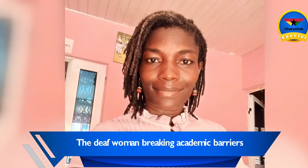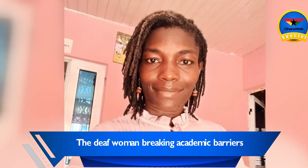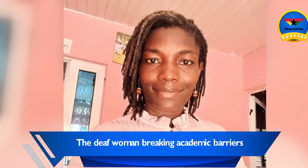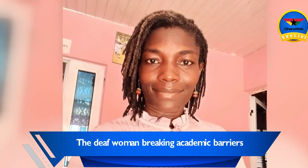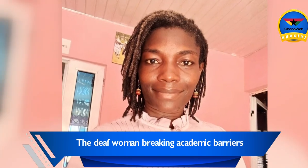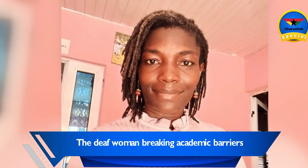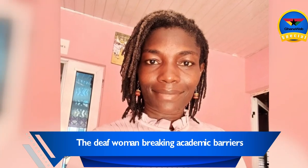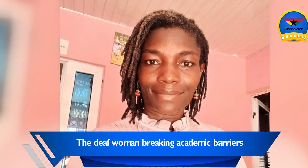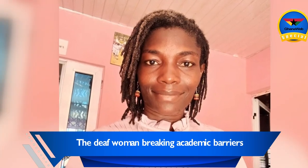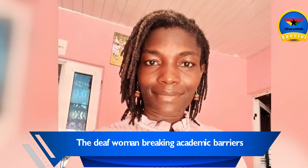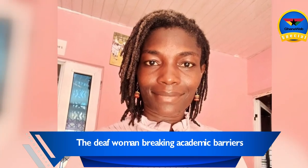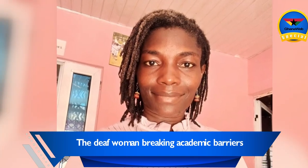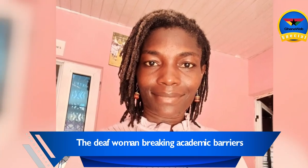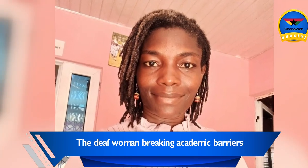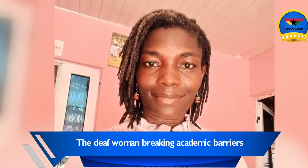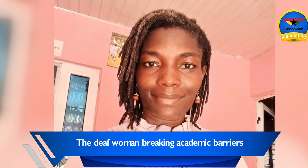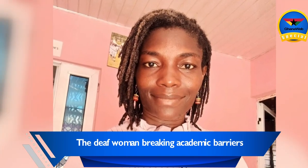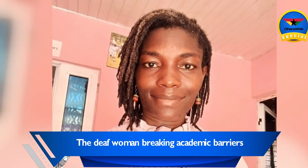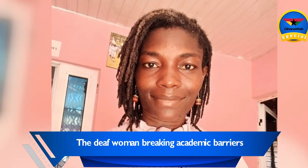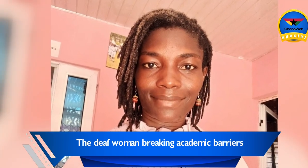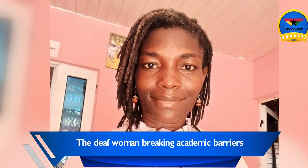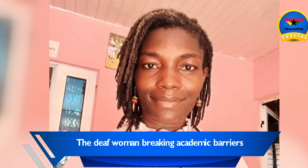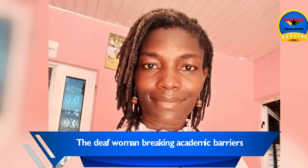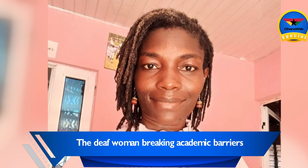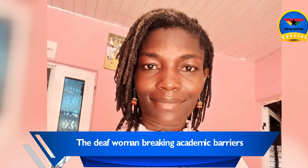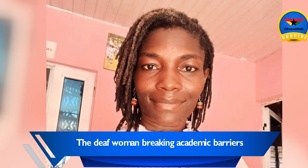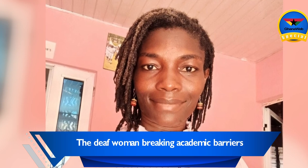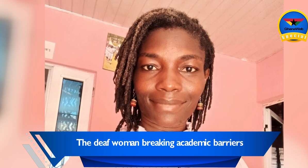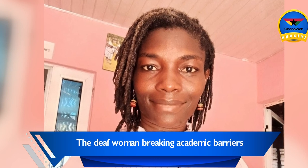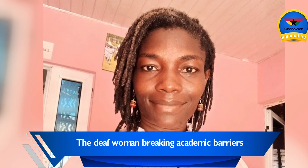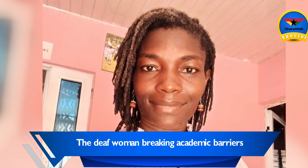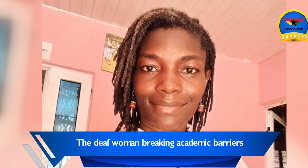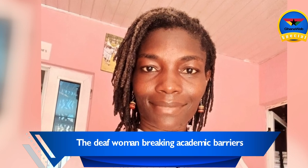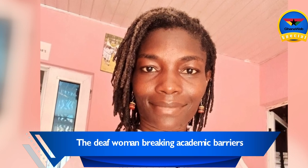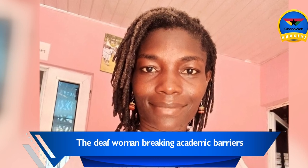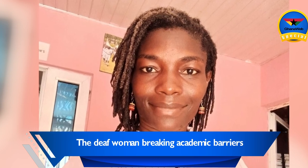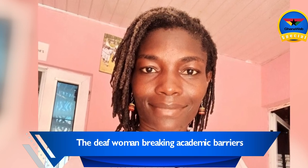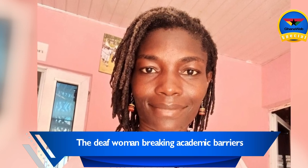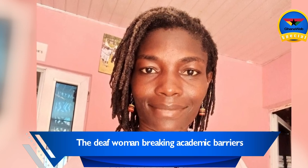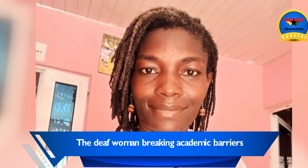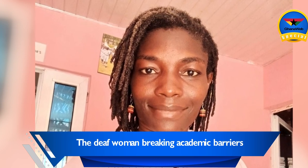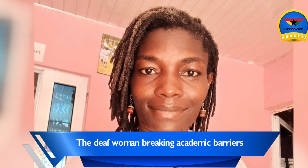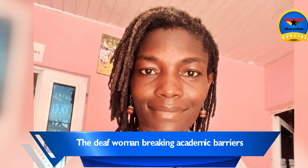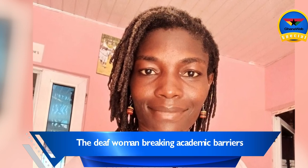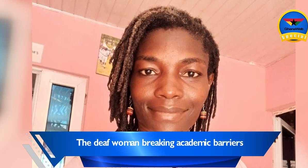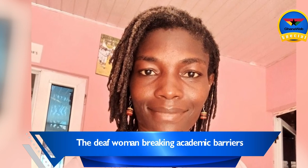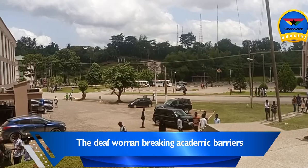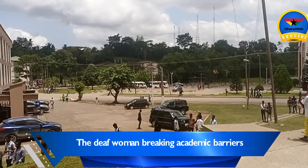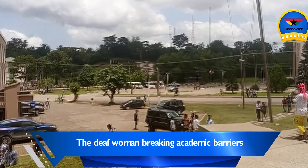challenges that come with deafness, she never relented on pursuing her dreams in life. She worked hard and overcame every